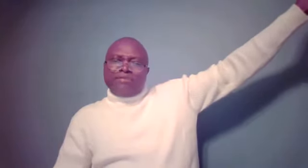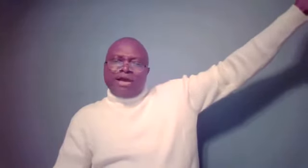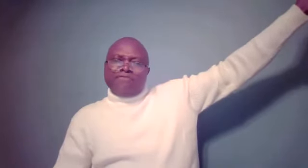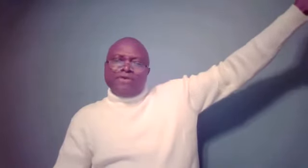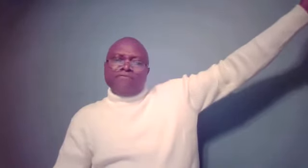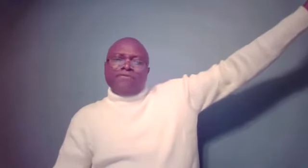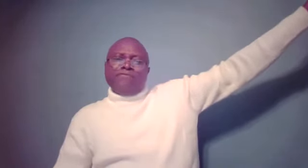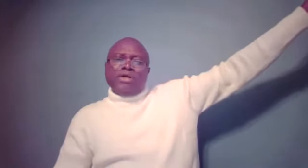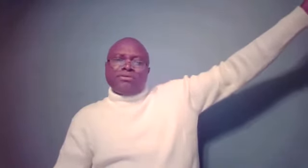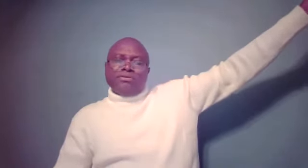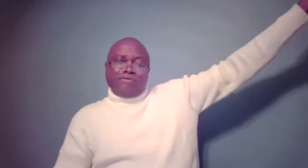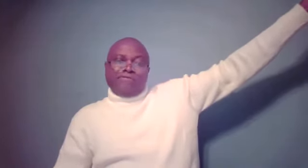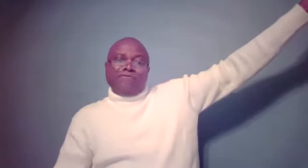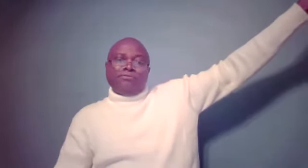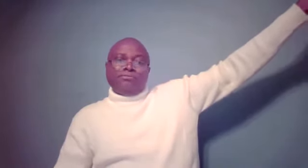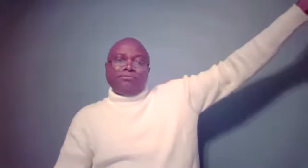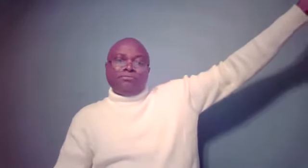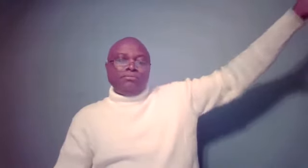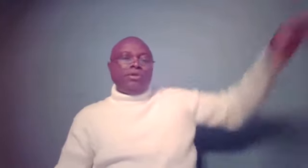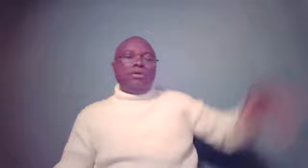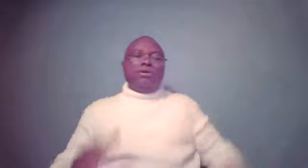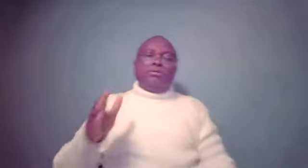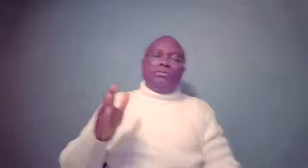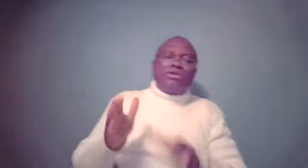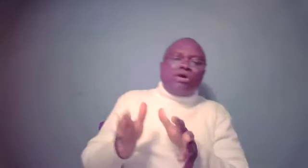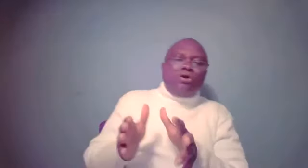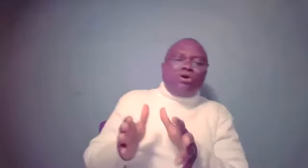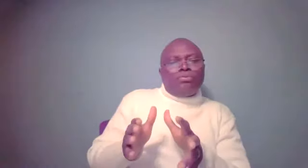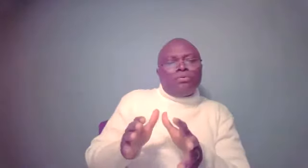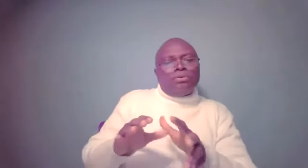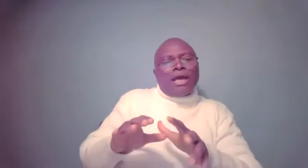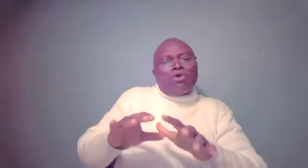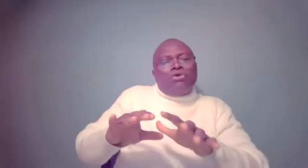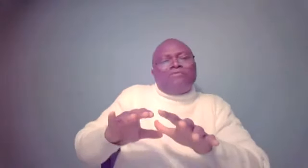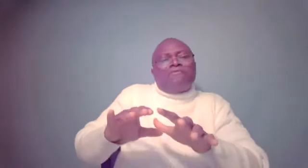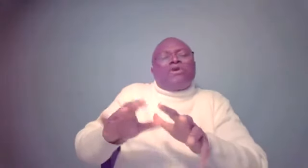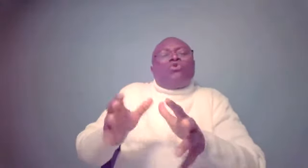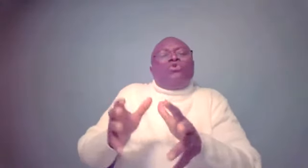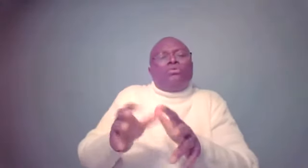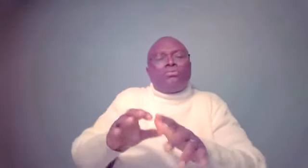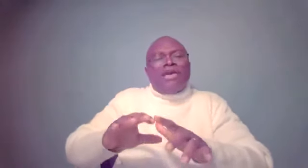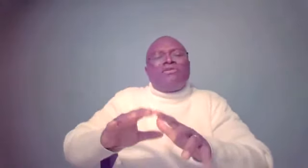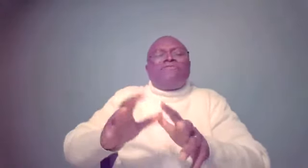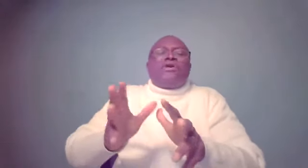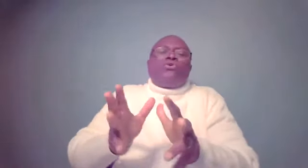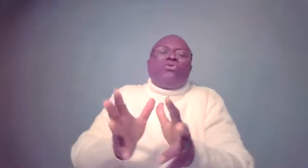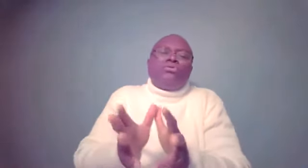by fearfulness? They were fearful. So, this second group, I call the fickle, they are the fickle,